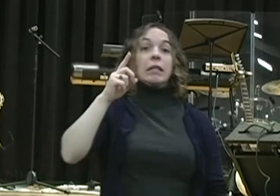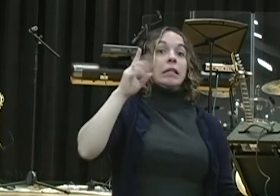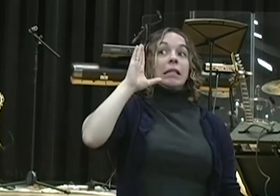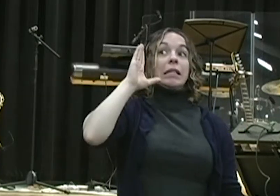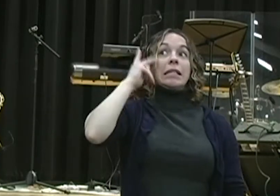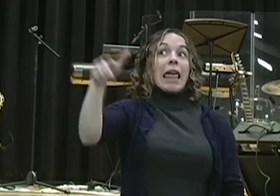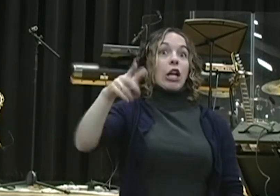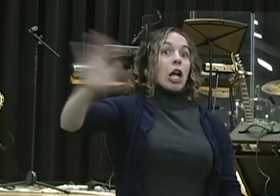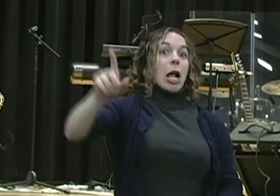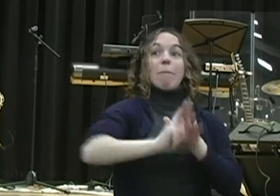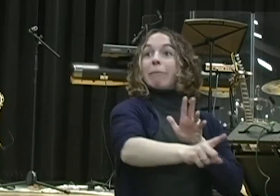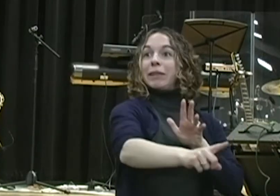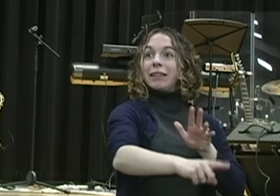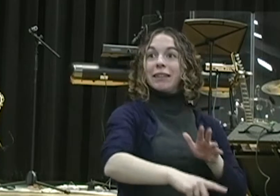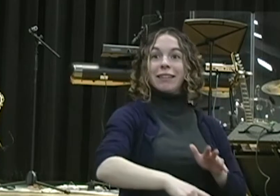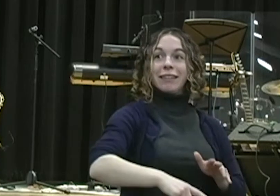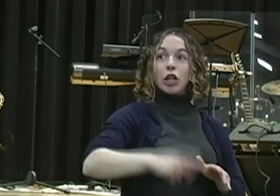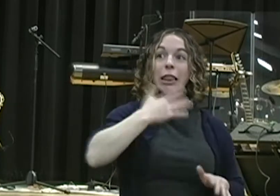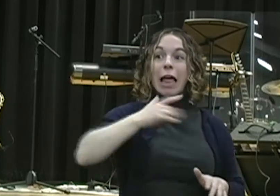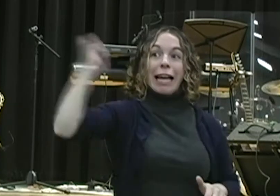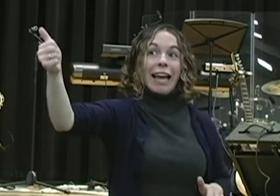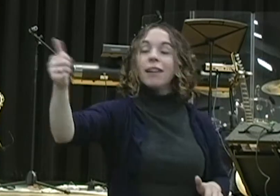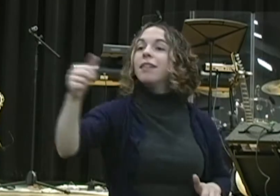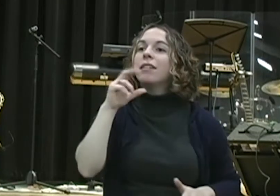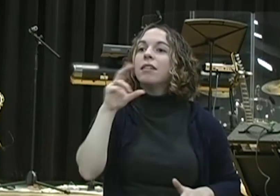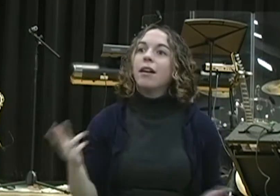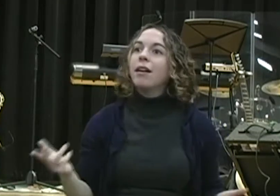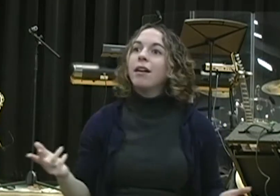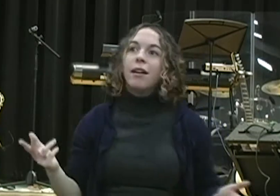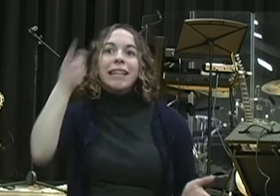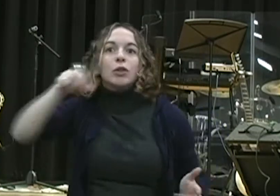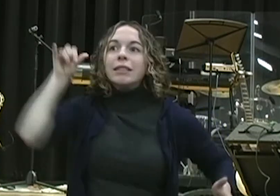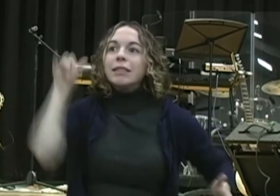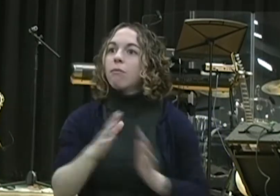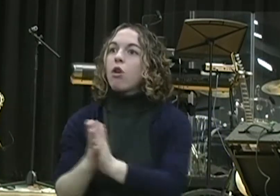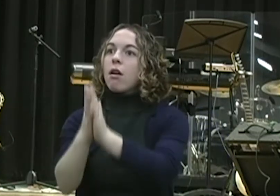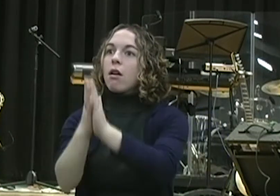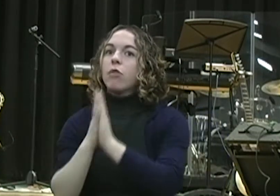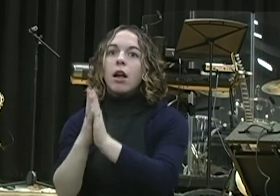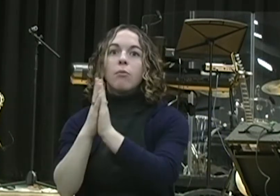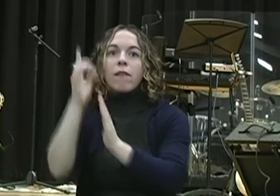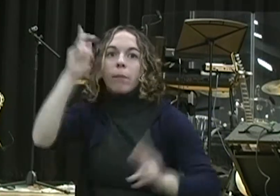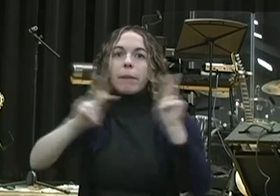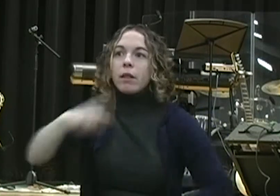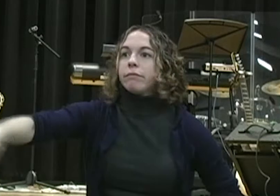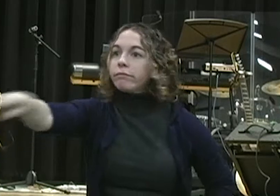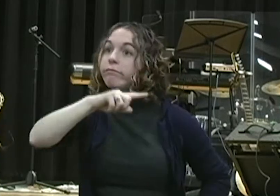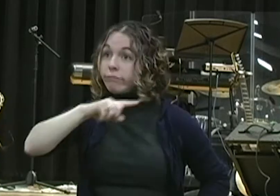attention to spiritual things, there are so many other things pulling at you. There are so many other things knocking at your door. If you, I can get, you know, it's